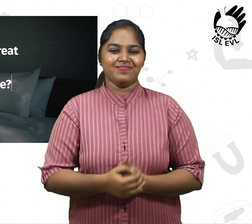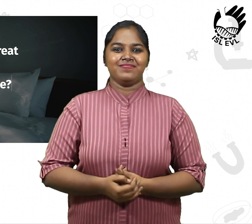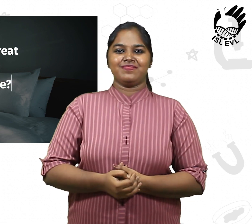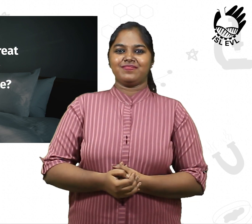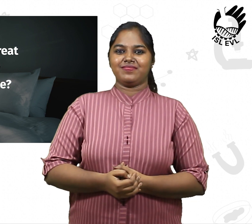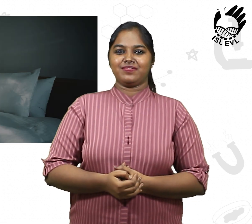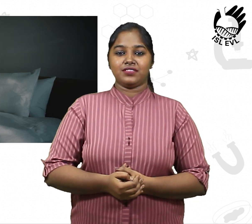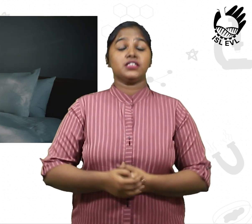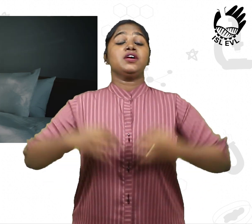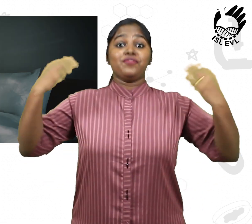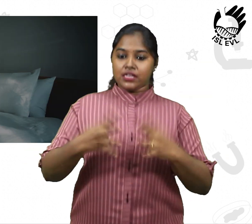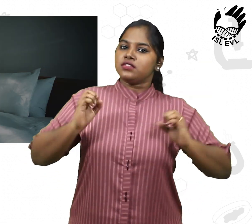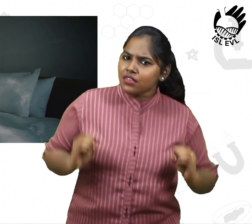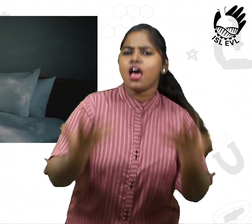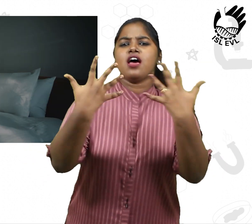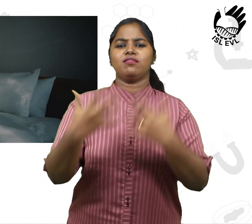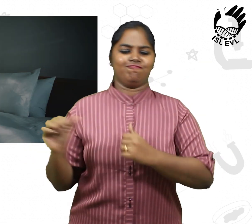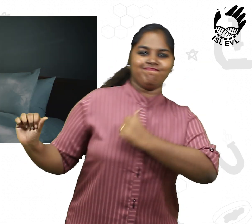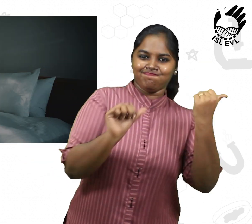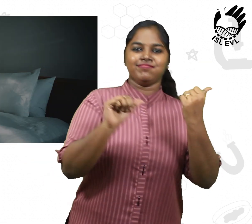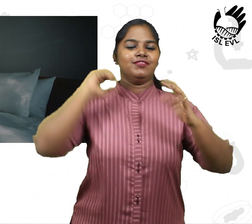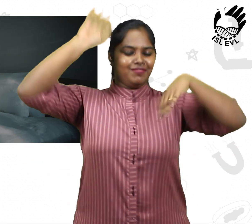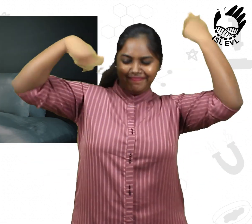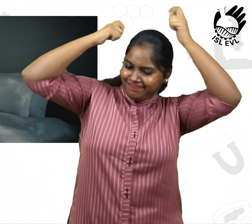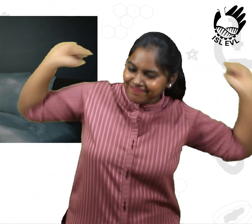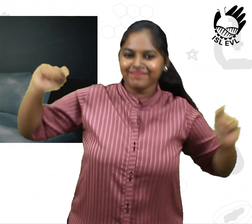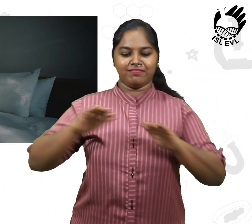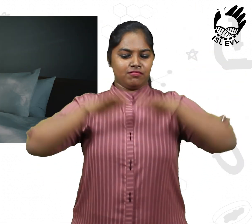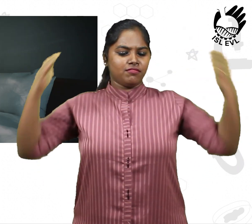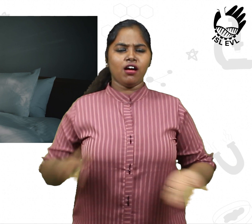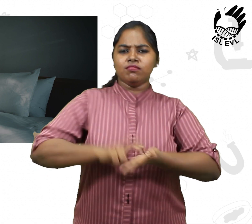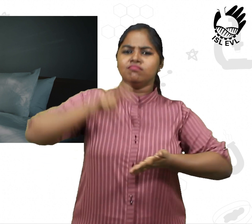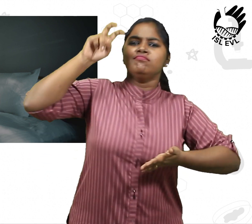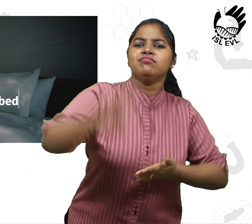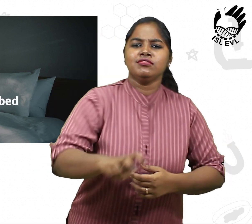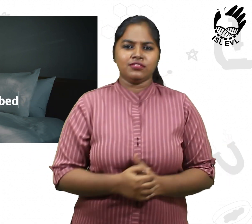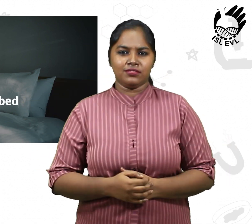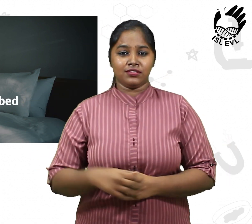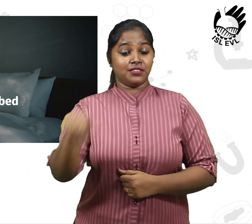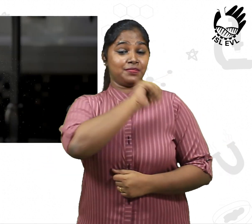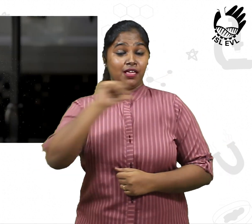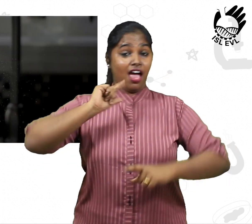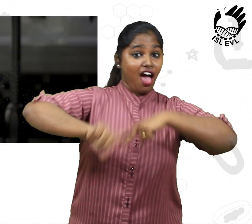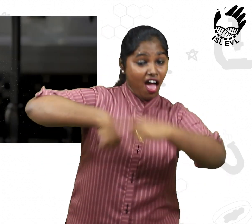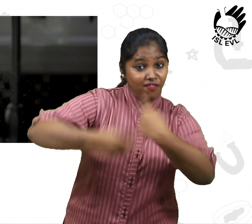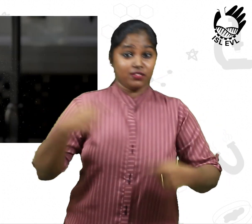slate? Start afresh, hit reset, tidy up, jump out of the bed, bathe